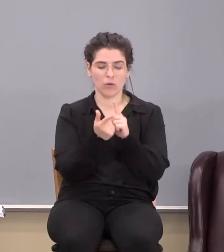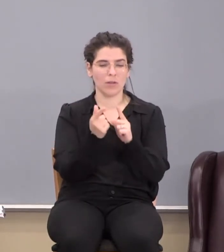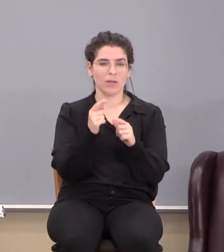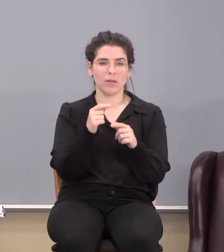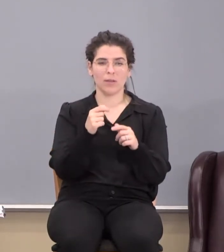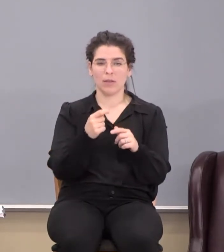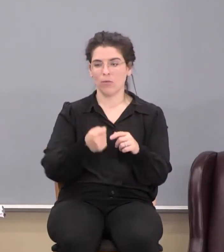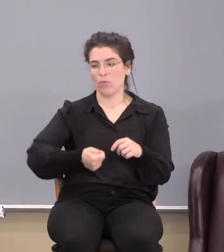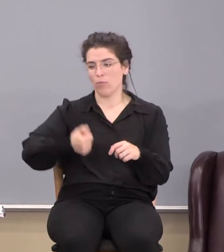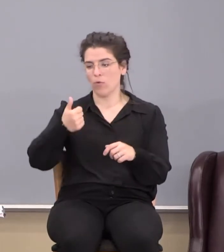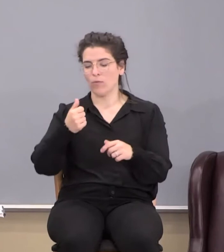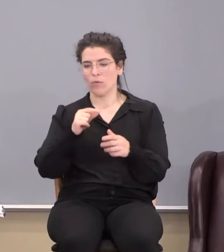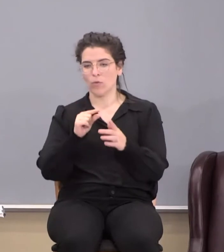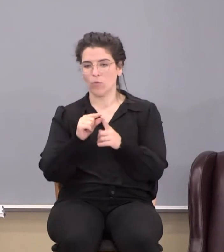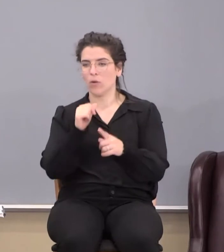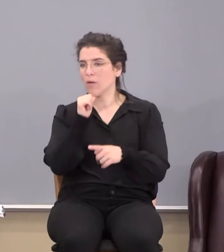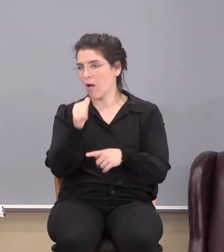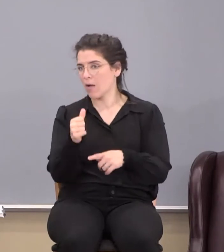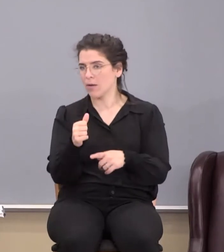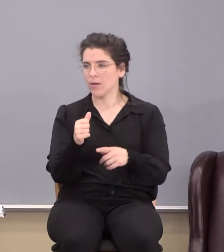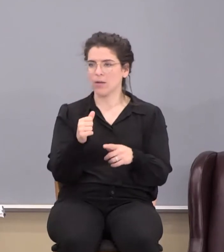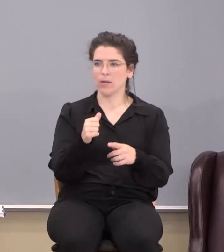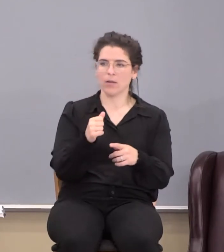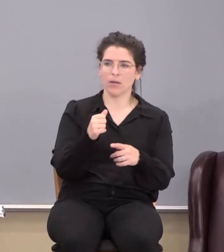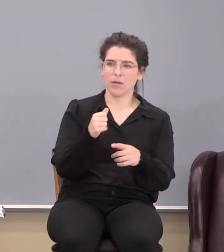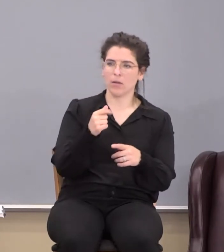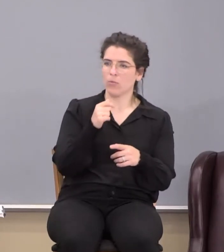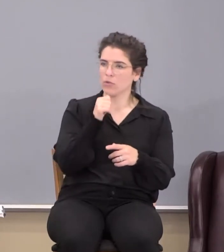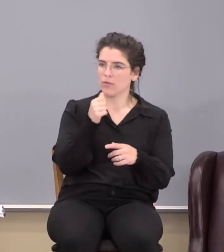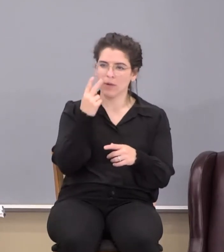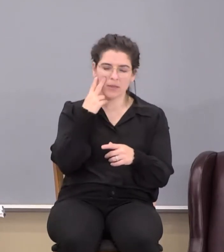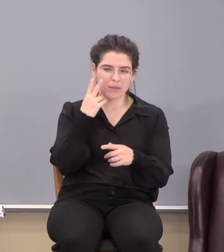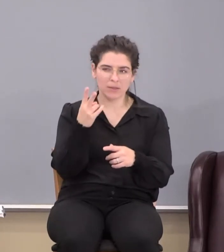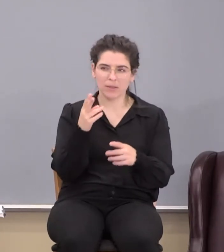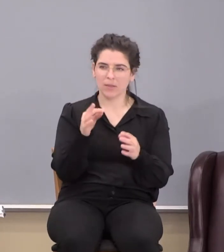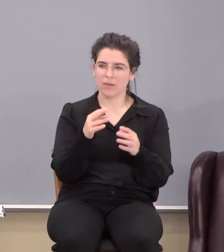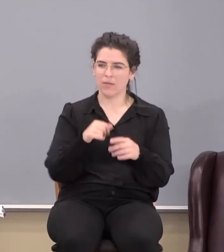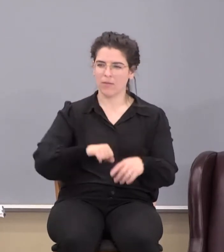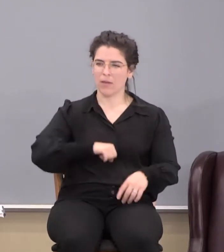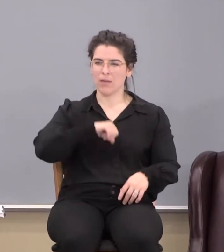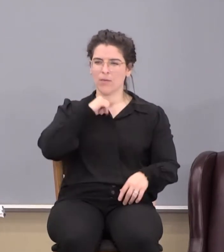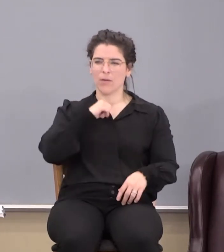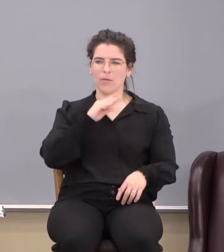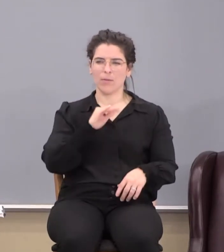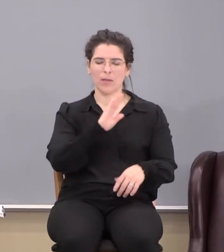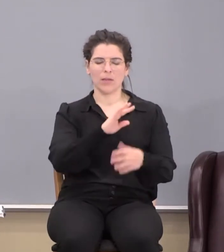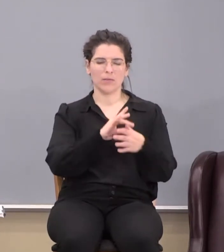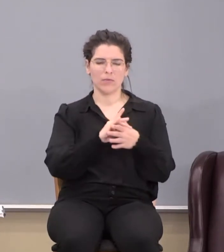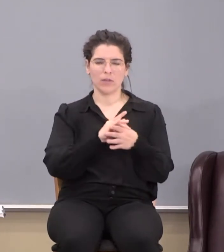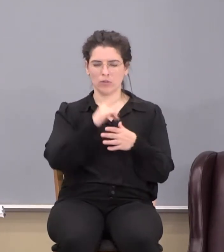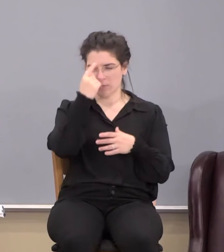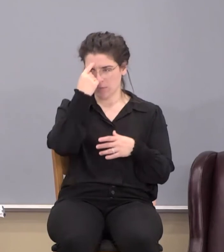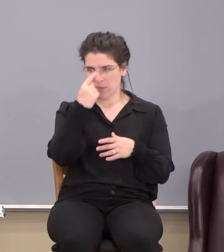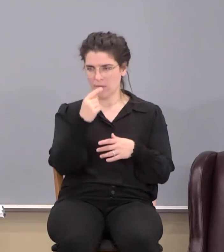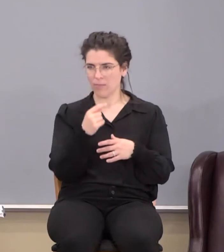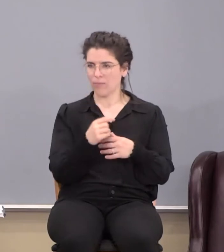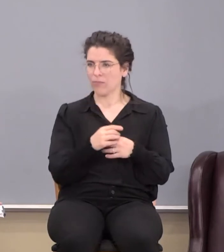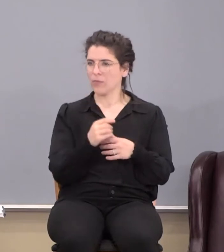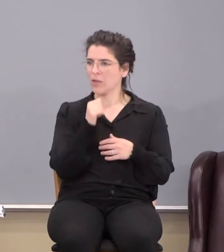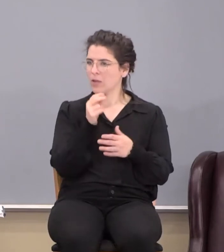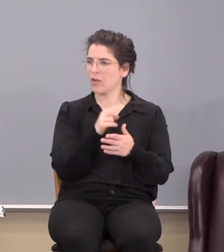word not out of there. But it says, intruding into those things which he hath not seen, vainly puffed up by his fleshly mind and not holding their You know what that